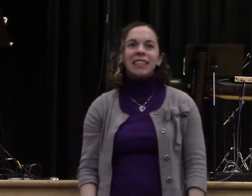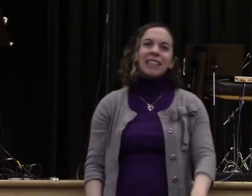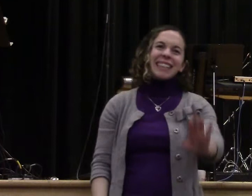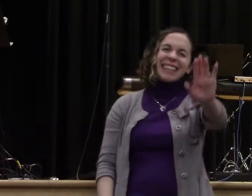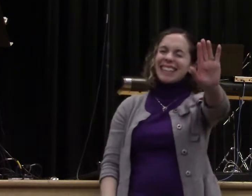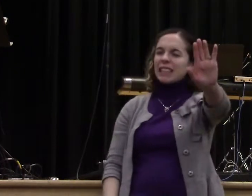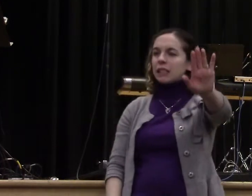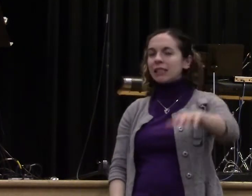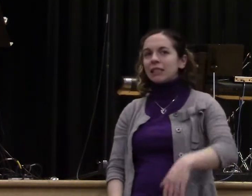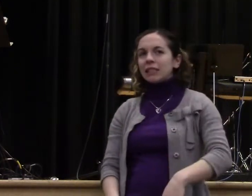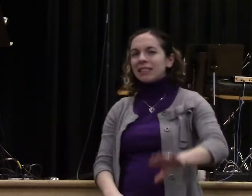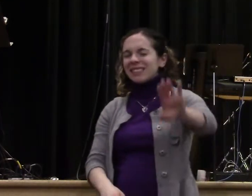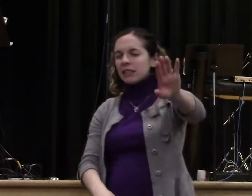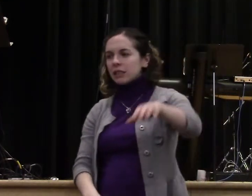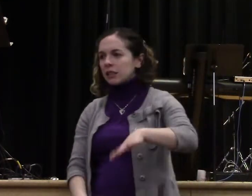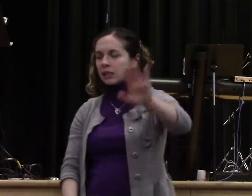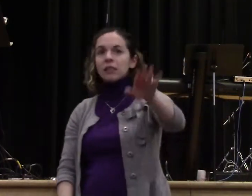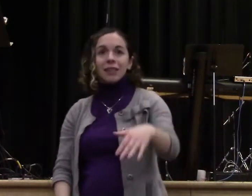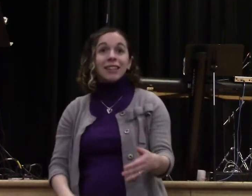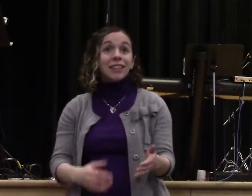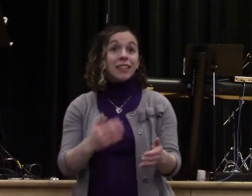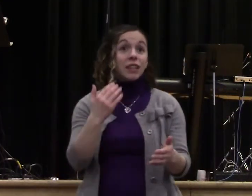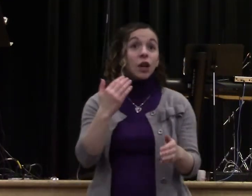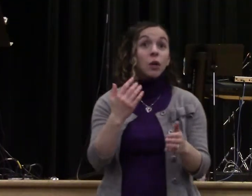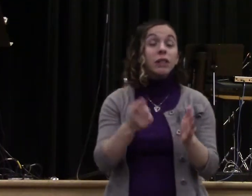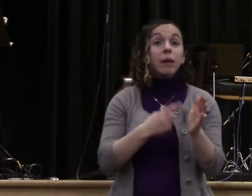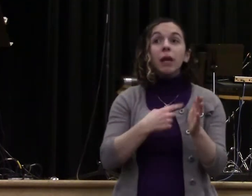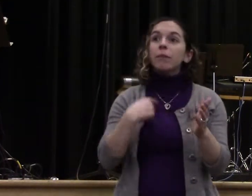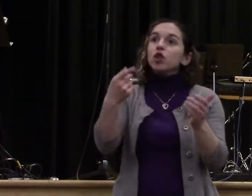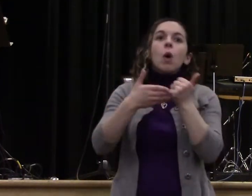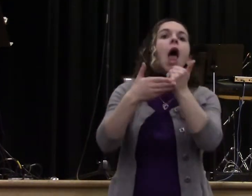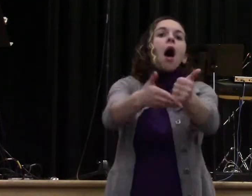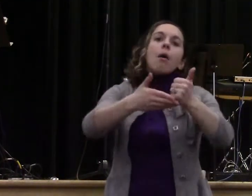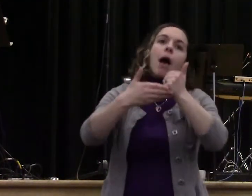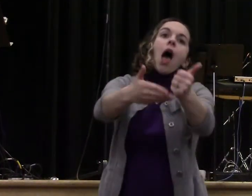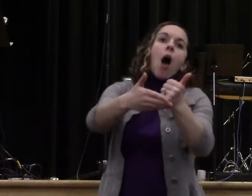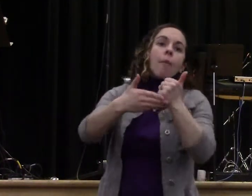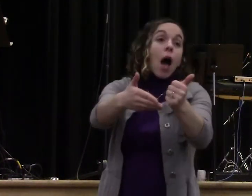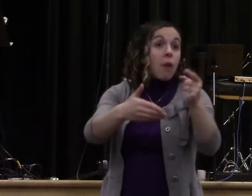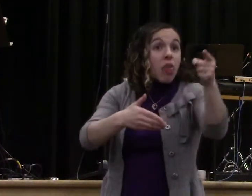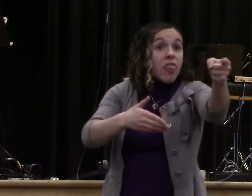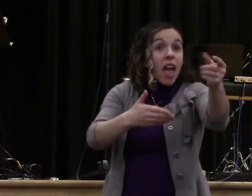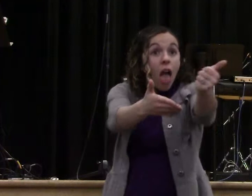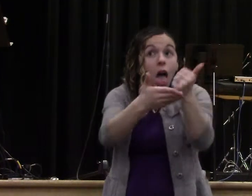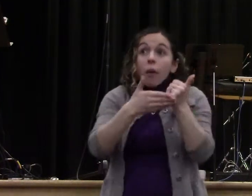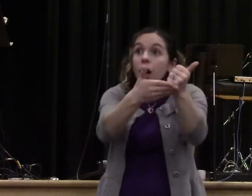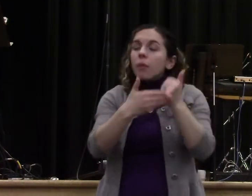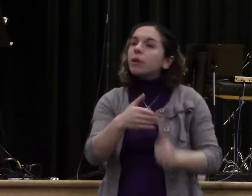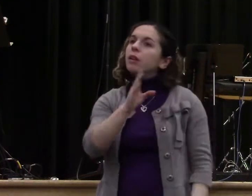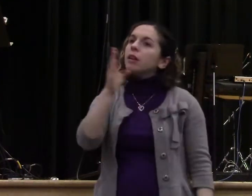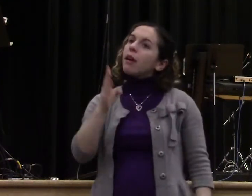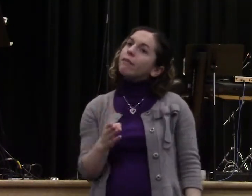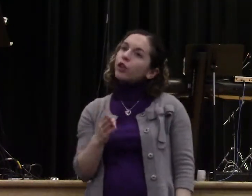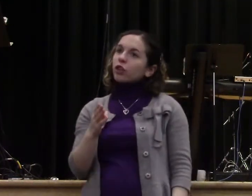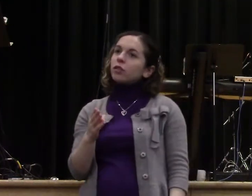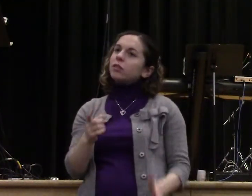we're sick and tired of being always the one who are helping and serving and we're feeling empty and unappreciated.